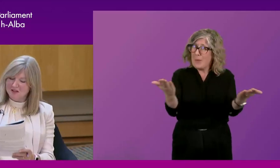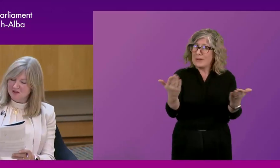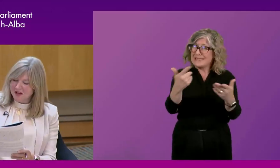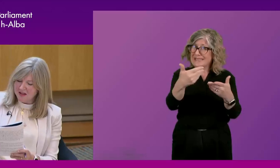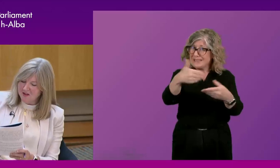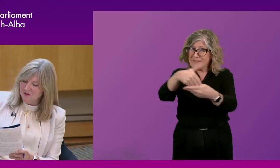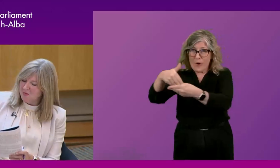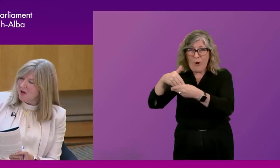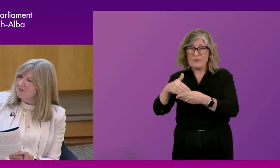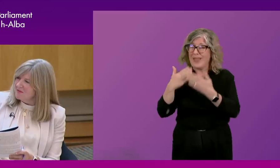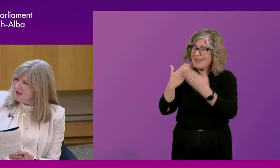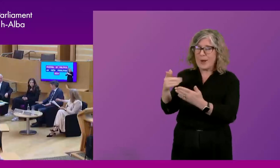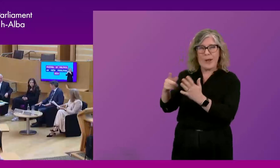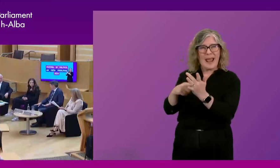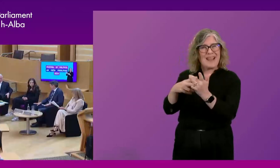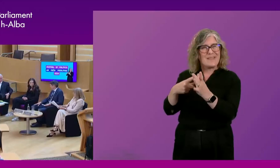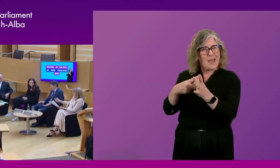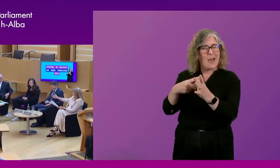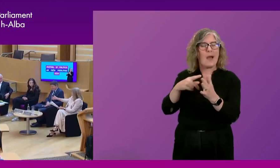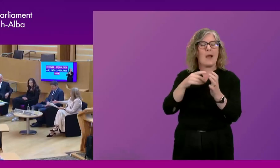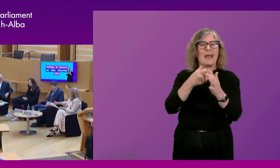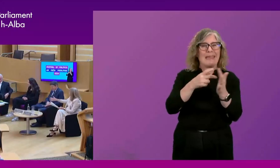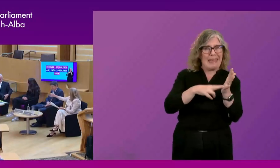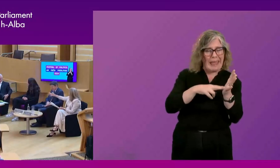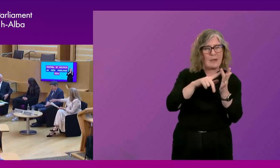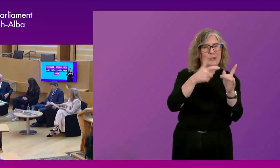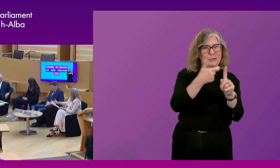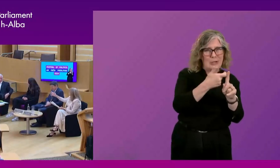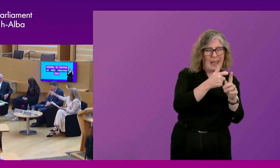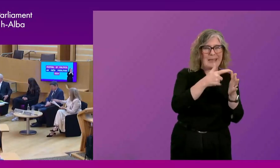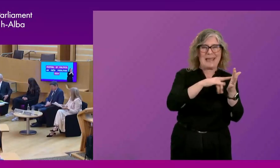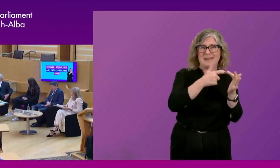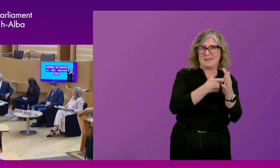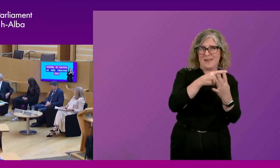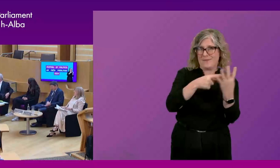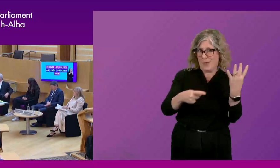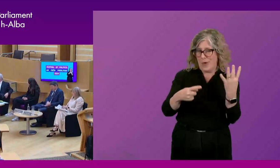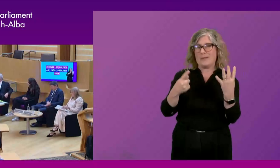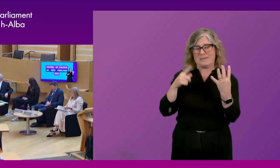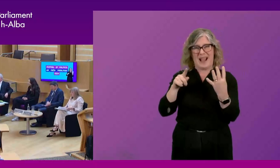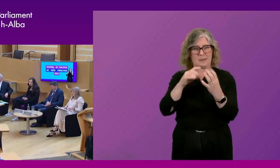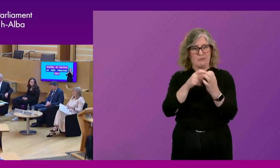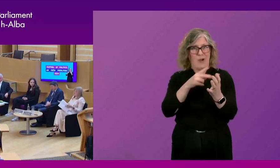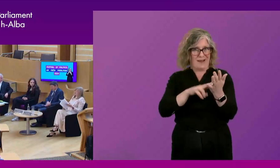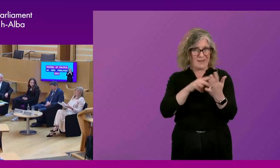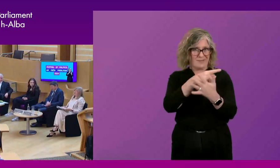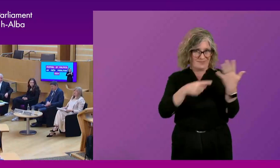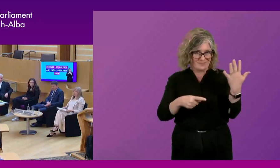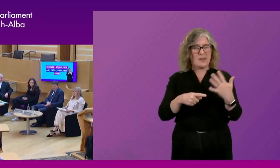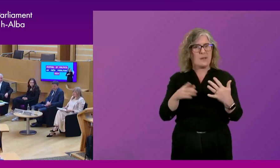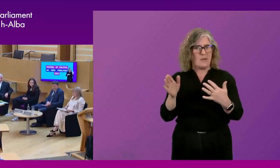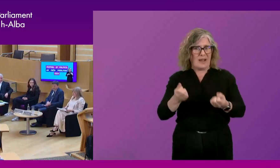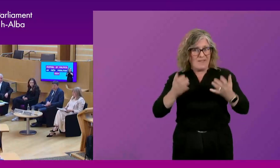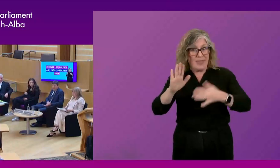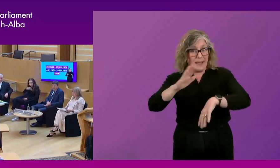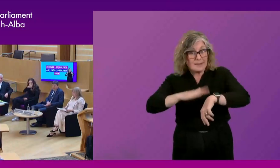like to thank Olivia Brown, Ken McIntosh, Jack McConnell, Esther Roberton, and Brian Taylor, um, for giving